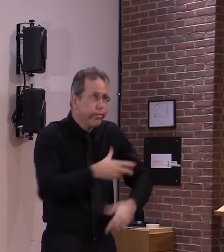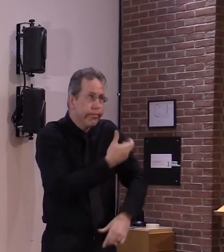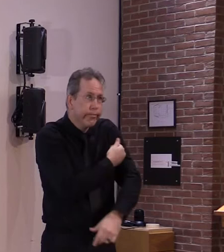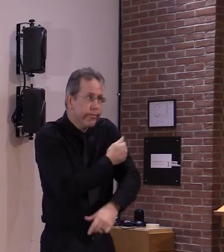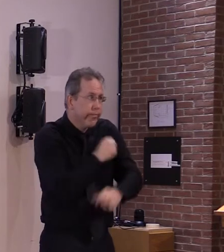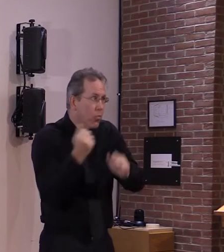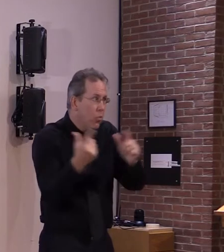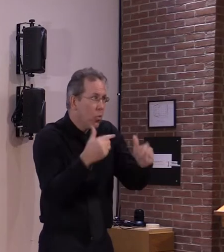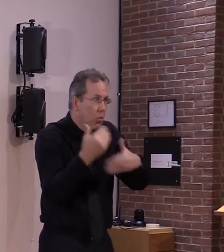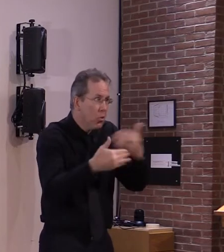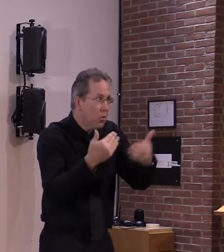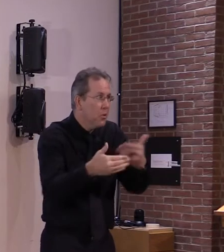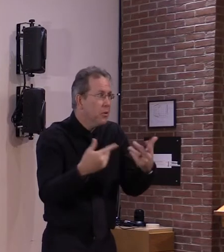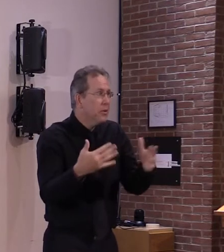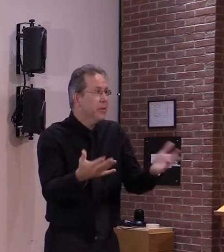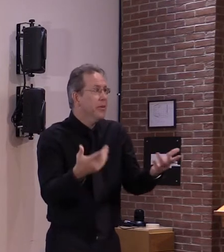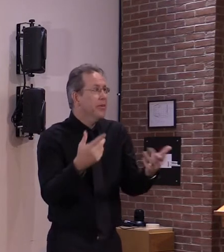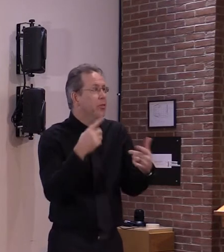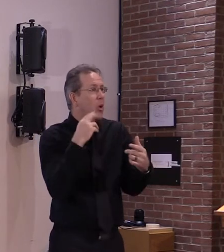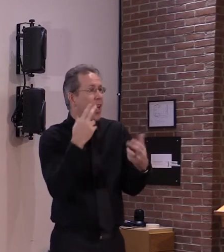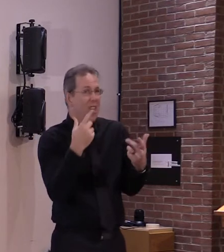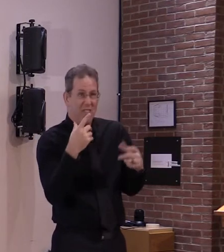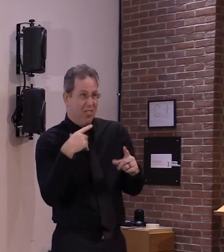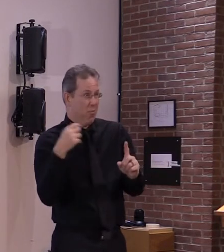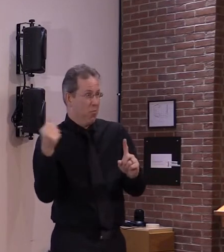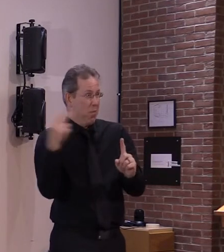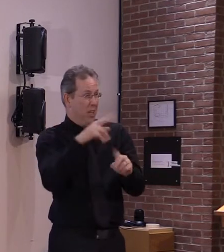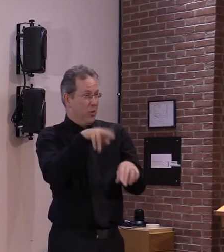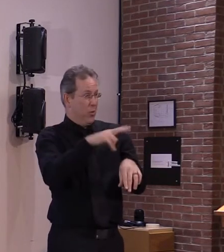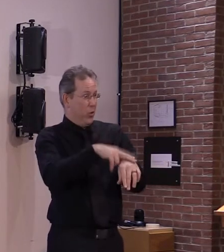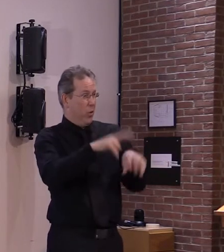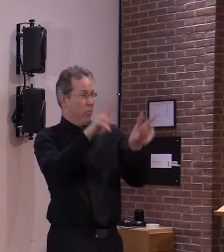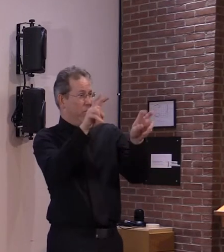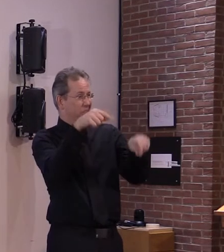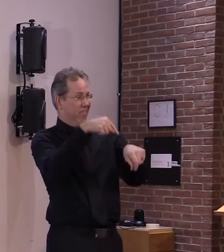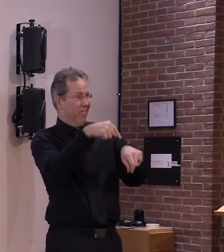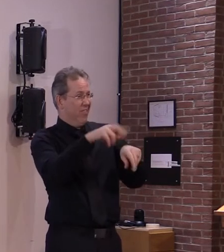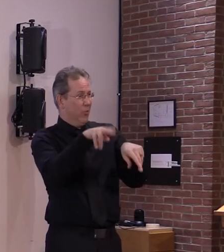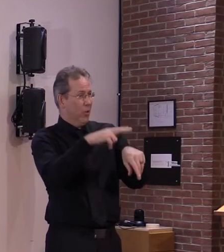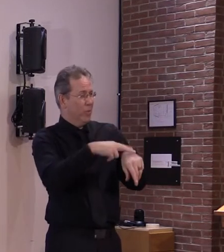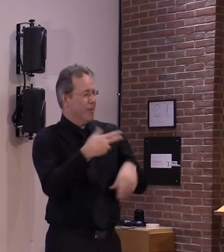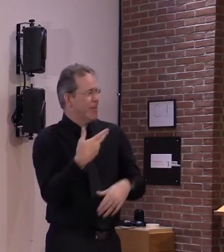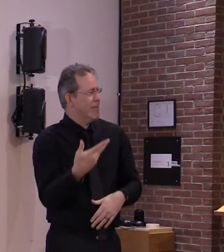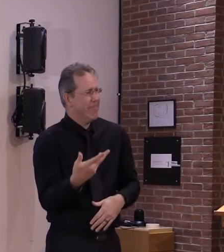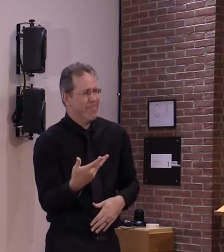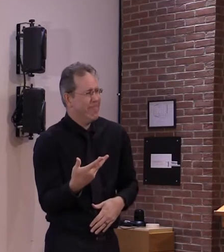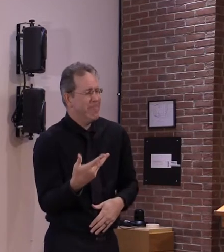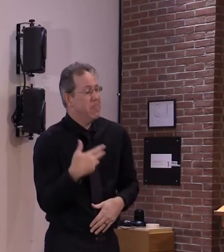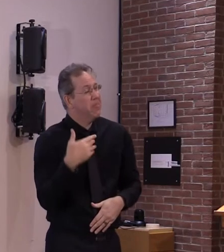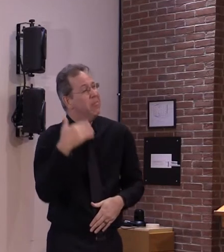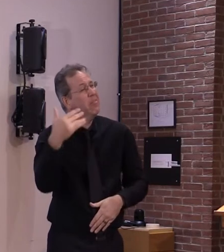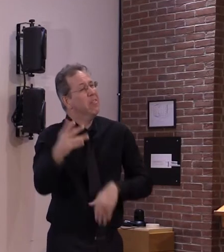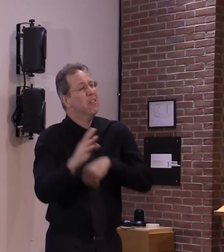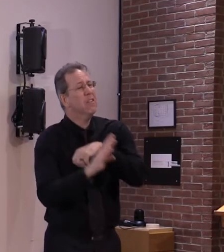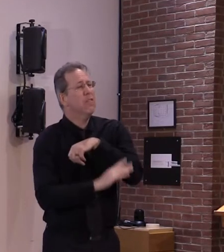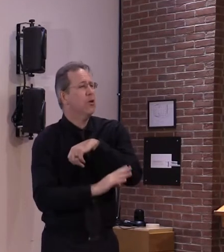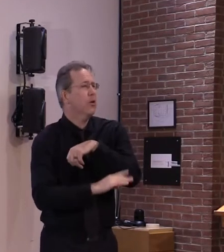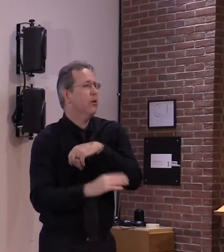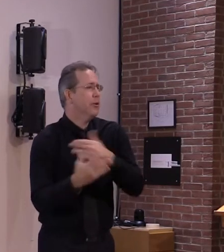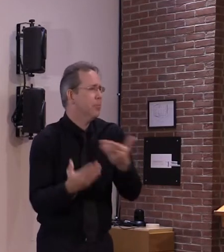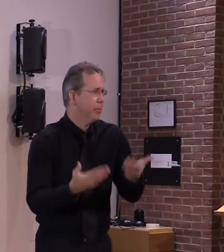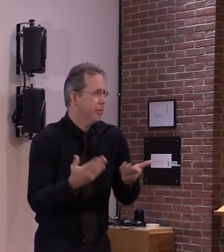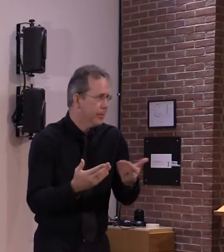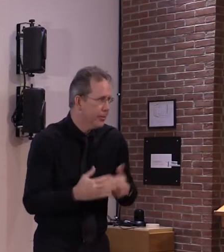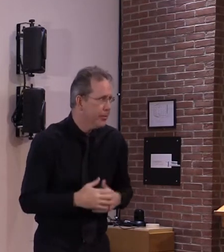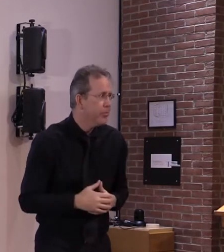all of the rest probably the fall but again life would be very very different way before the